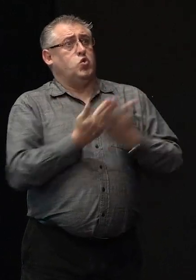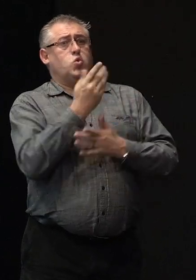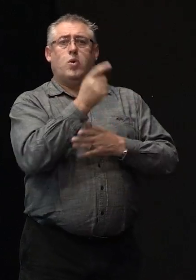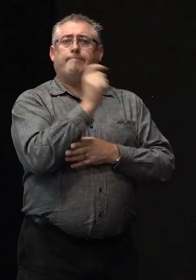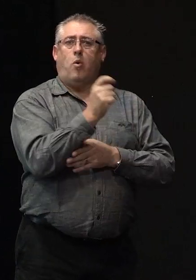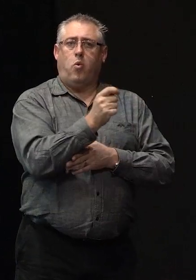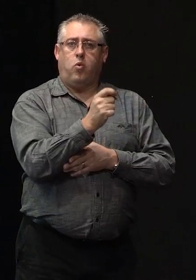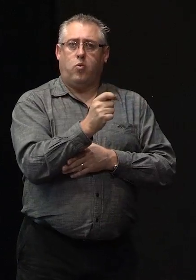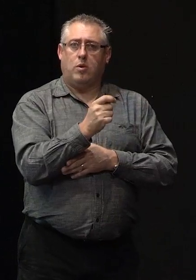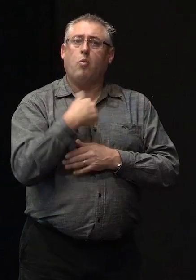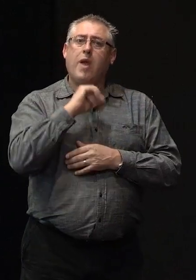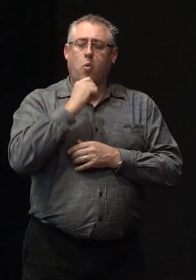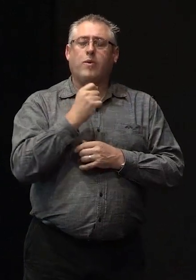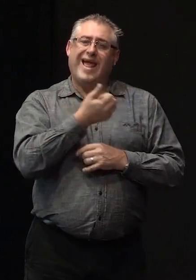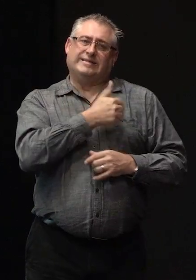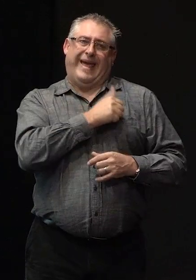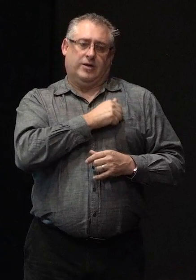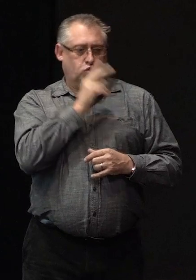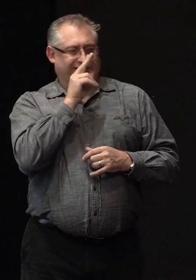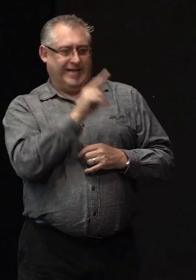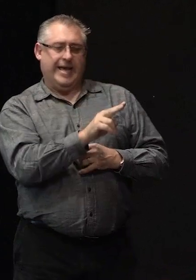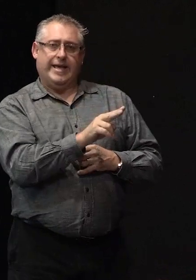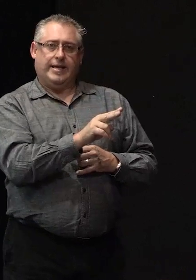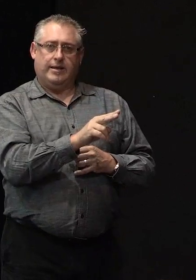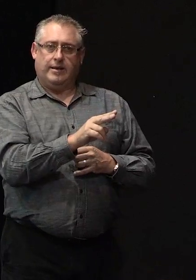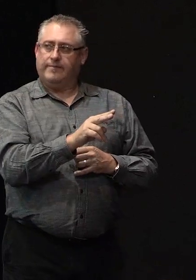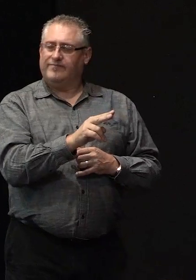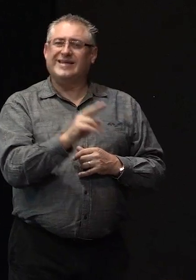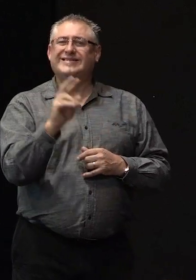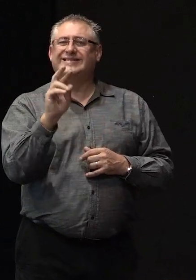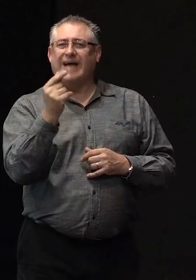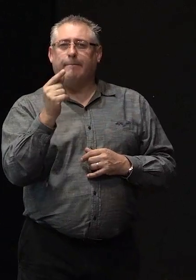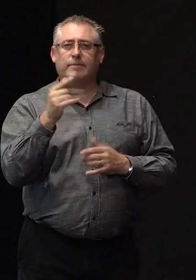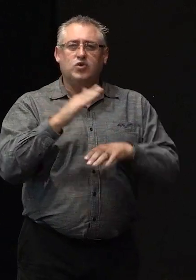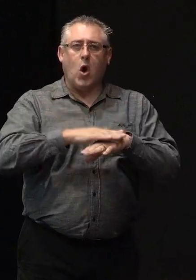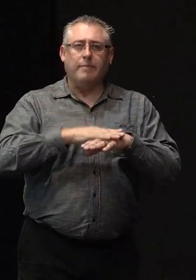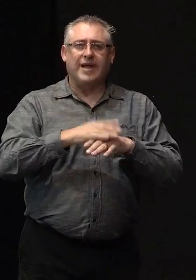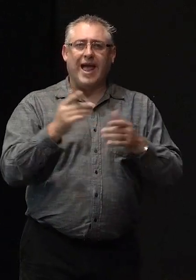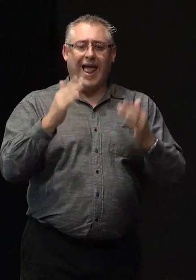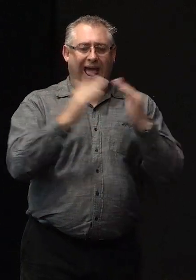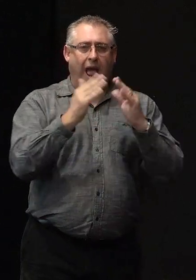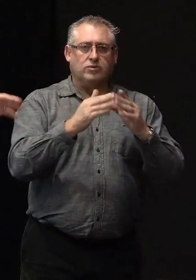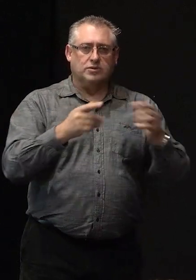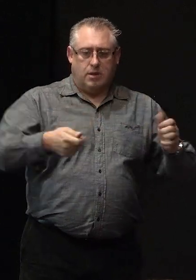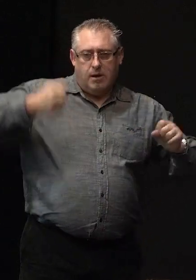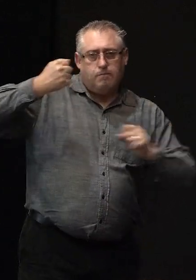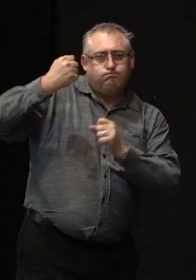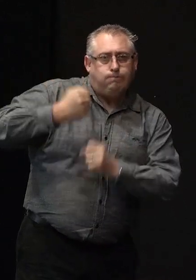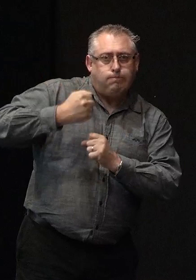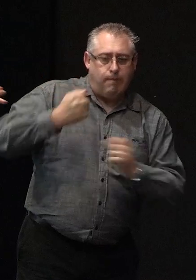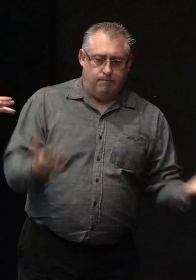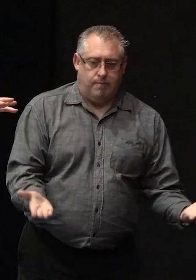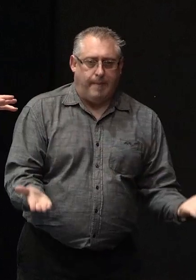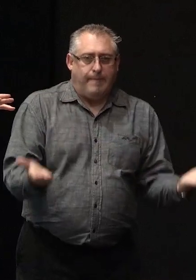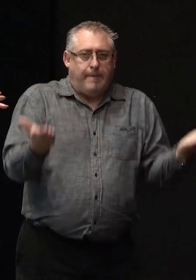we'd expect to see well there's been cases where houses have been jacked up and then a new concrete